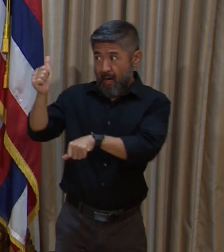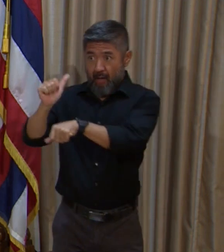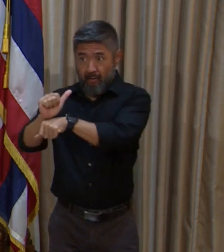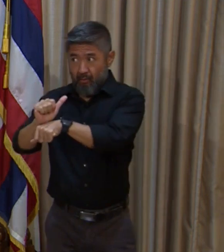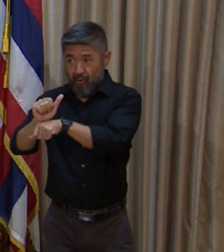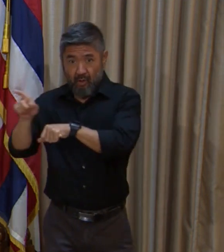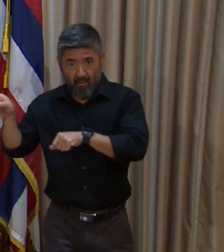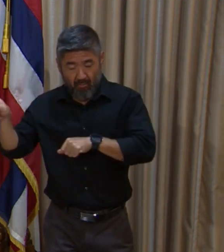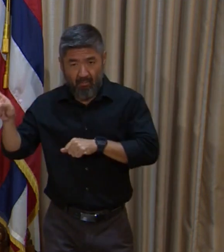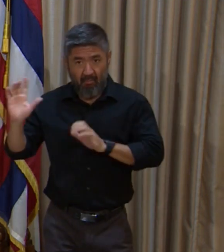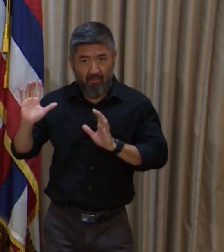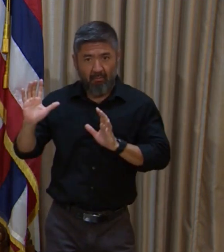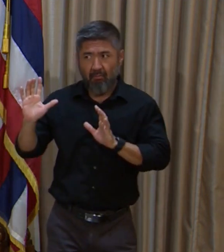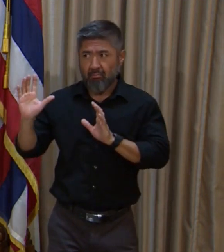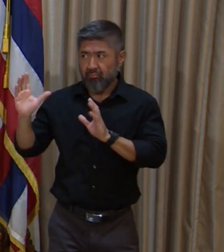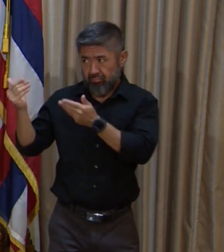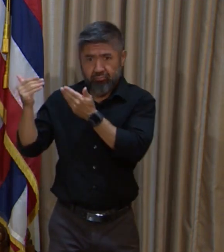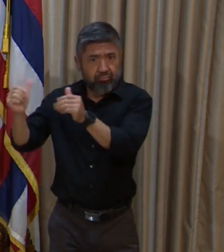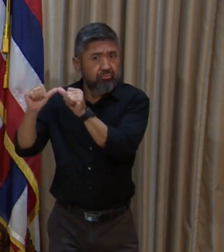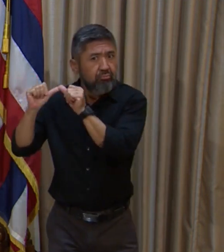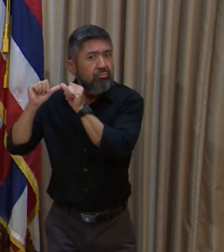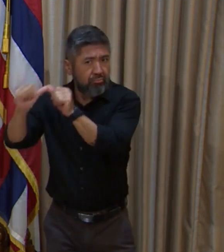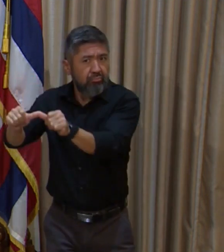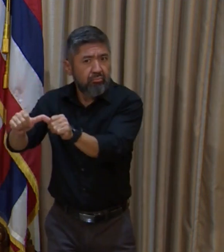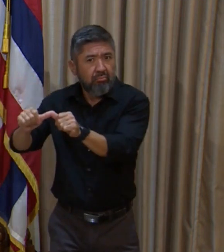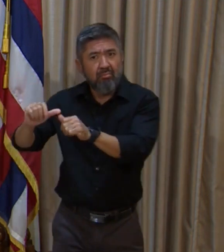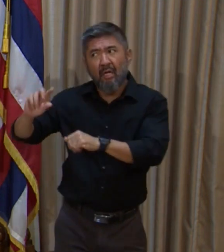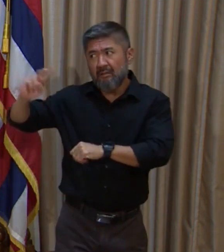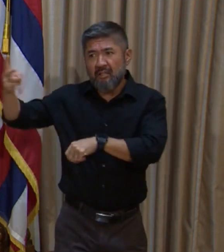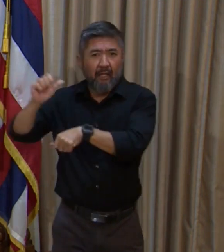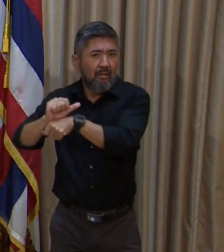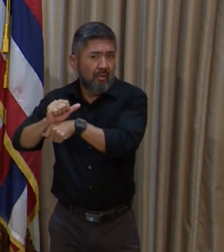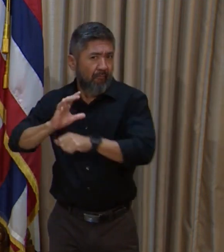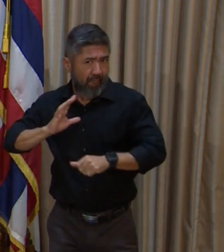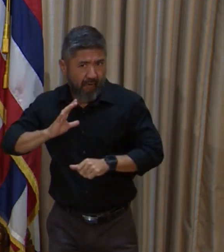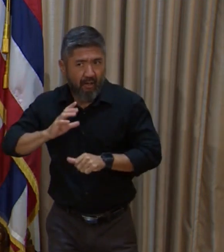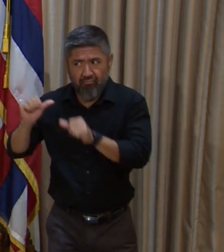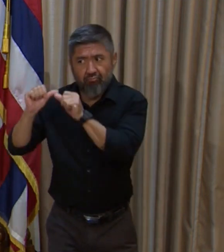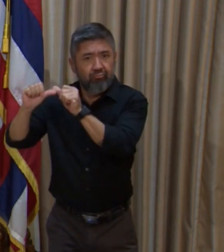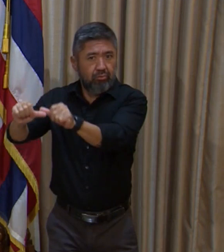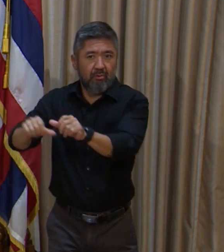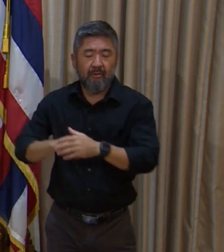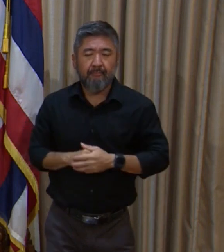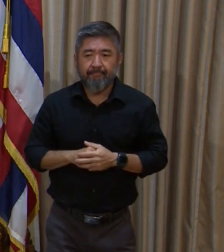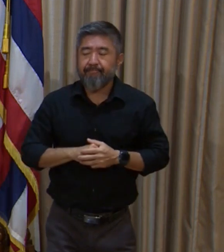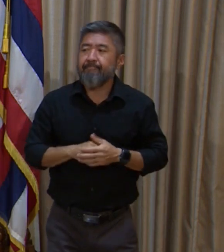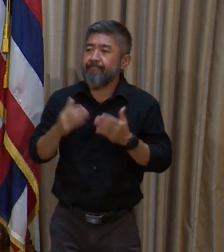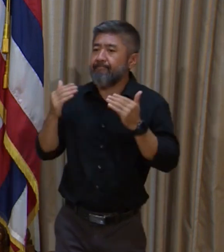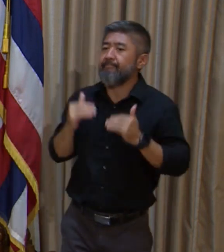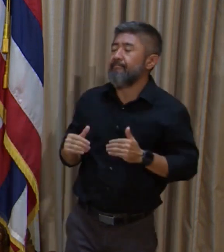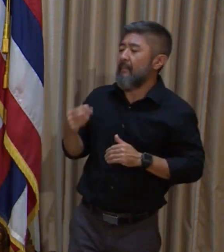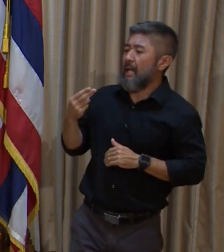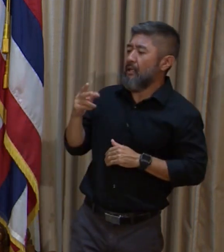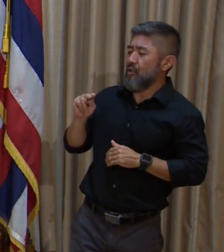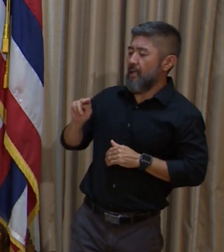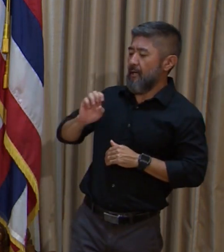able to work in the other jobs. Rick Dasog, H&N. Rick?